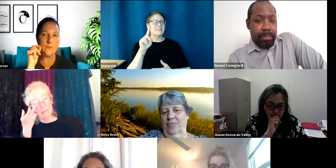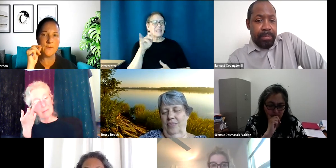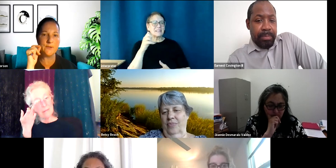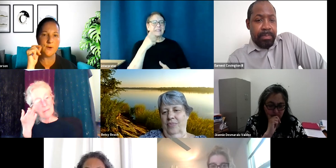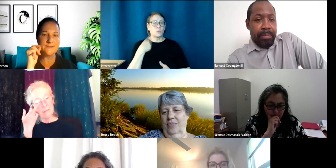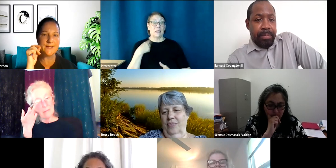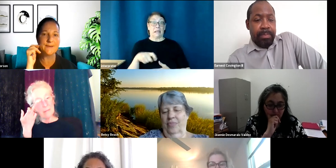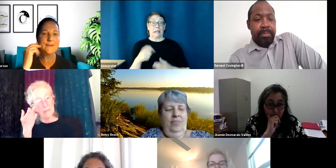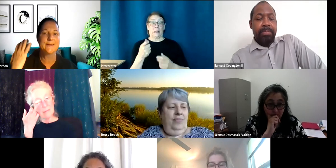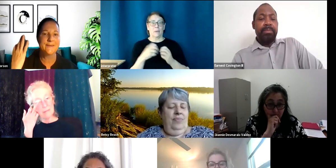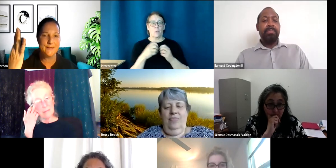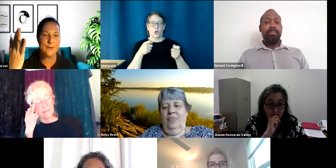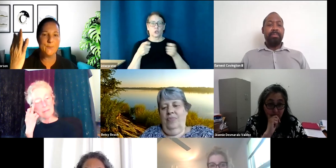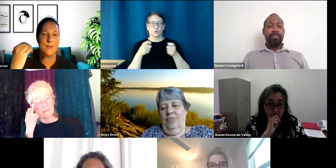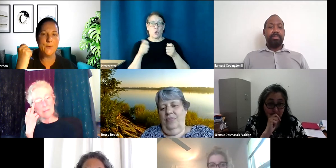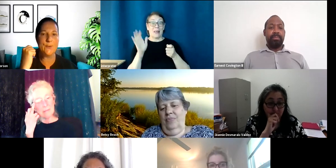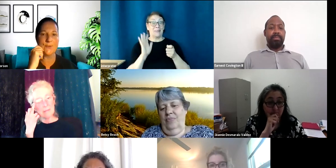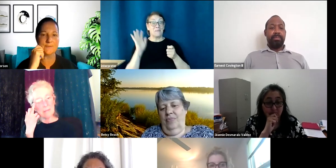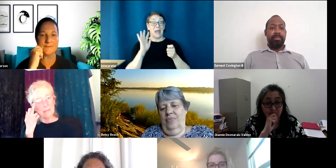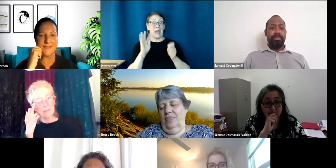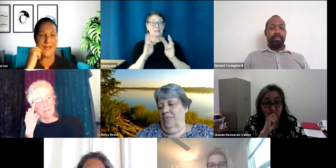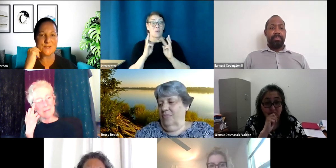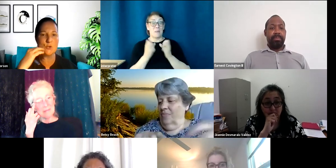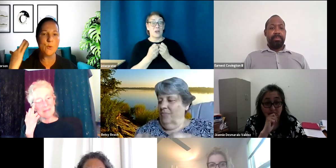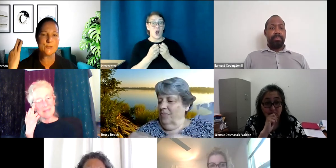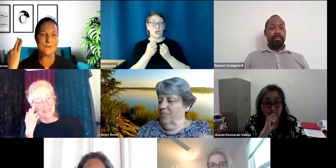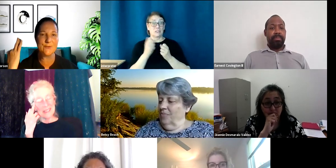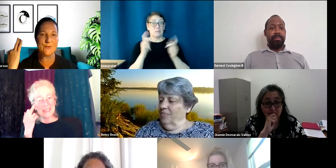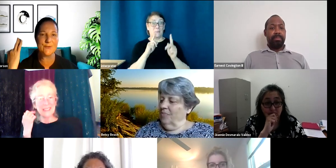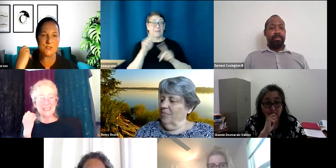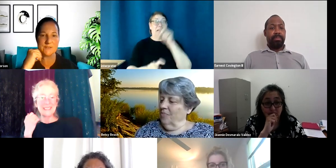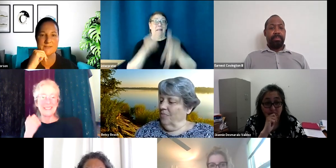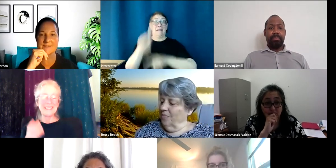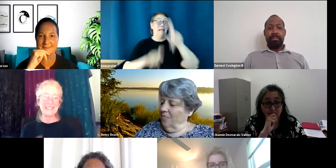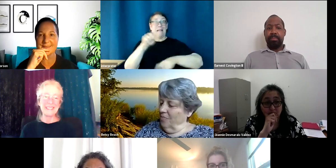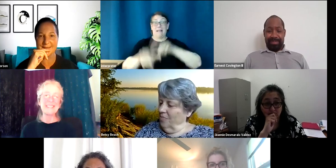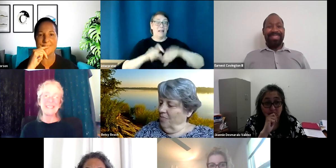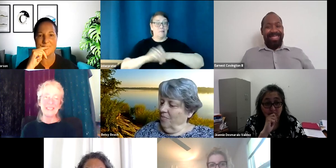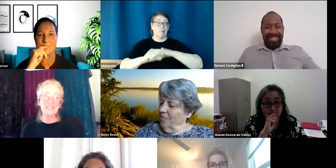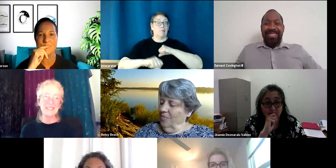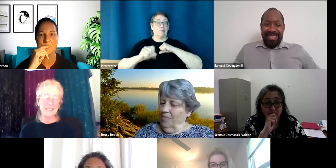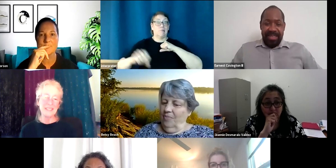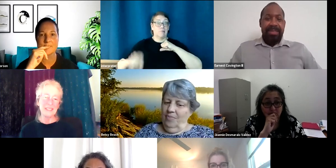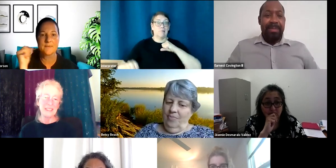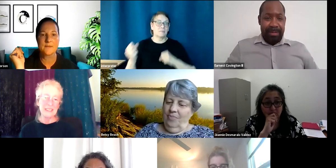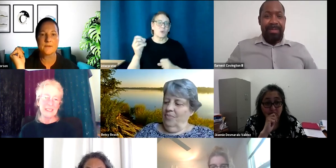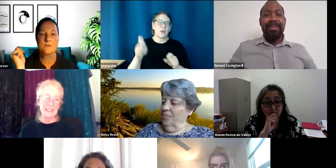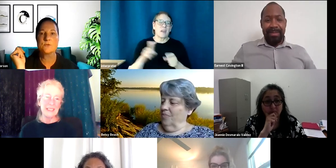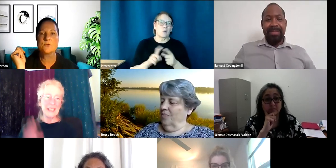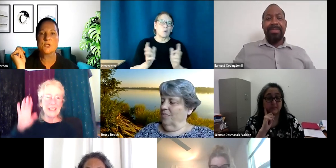had other webinars that, you know, people ask questions, you know. Um,